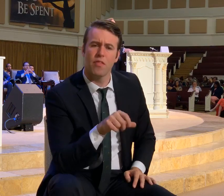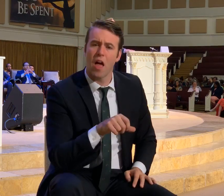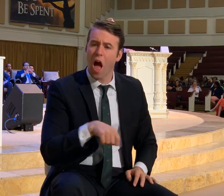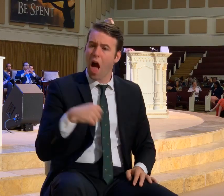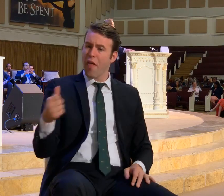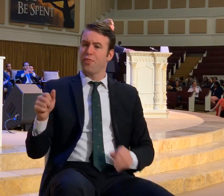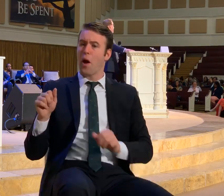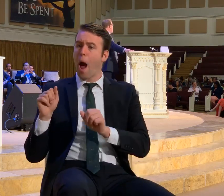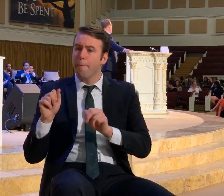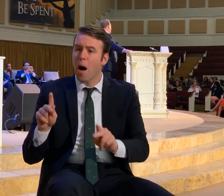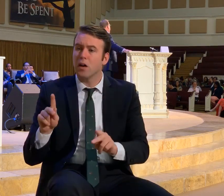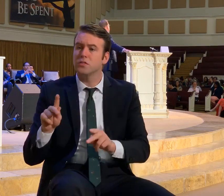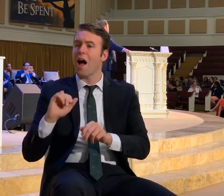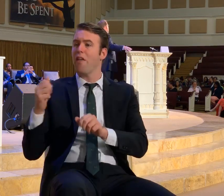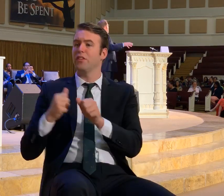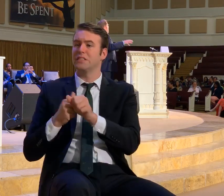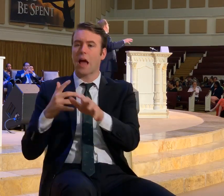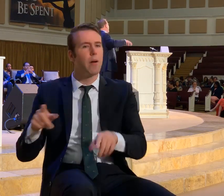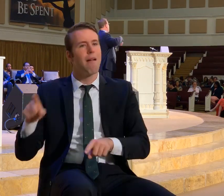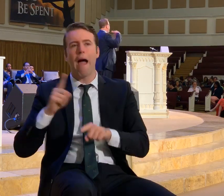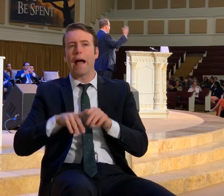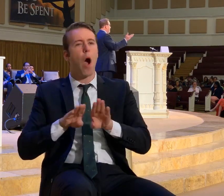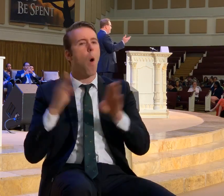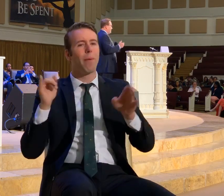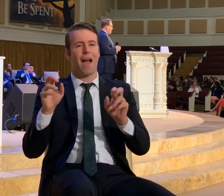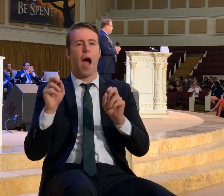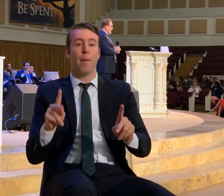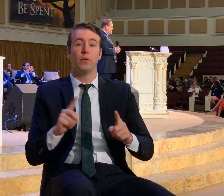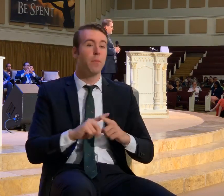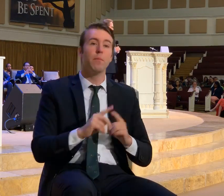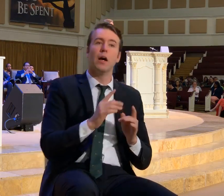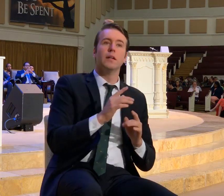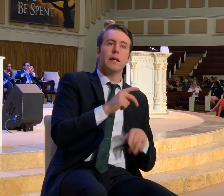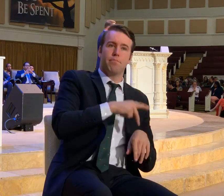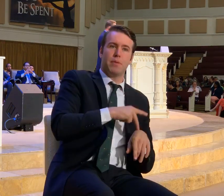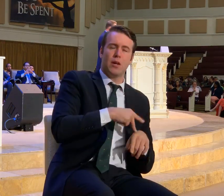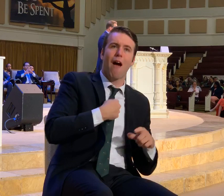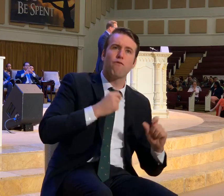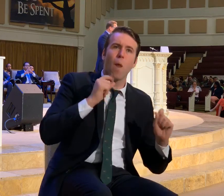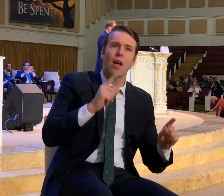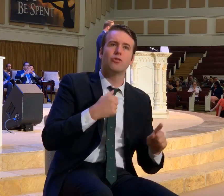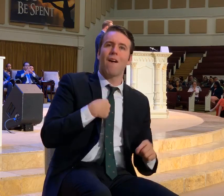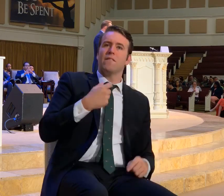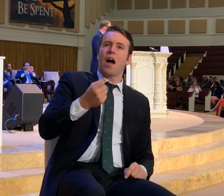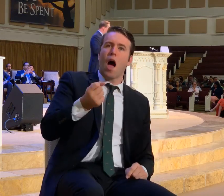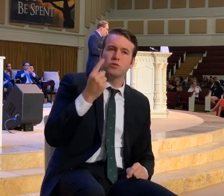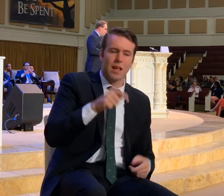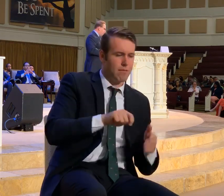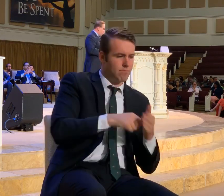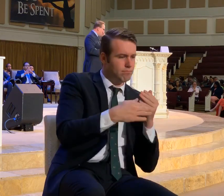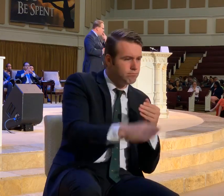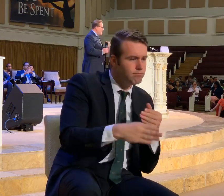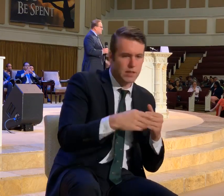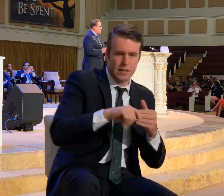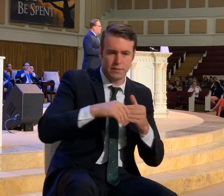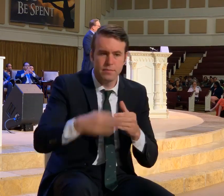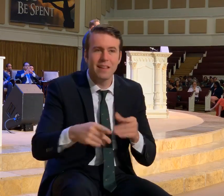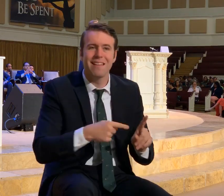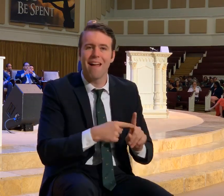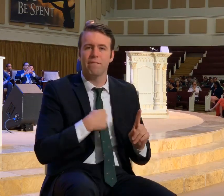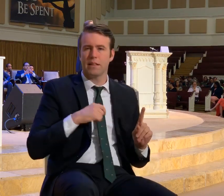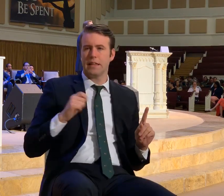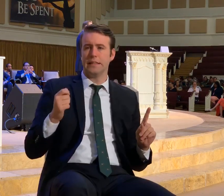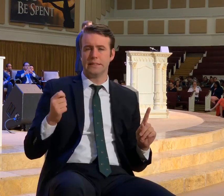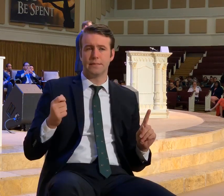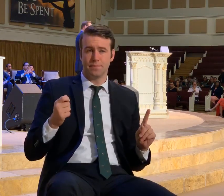did not even have the keys. But he was the one that would give these revelations and understandings that we can glean from. So, so